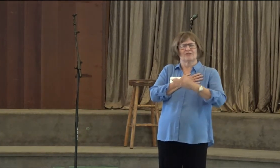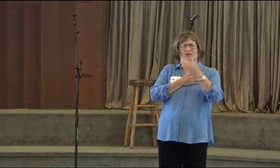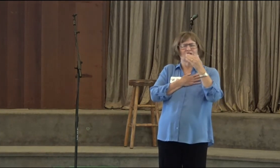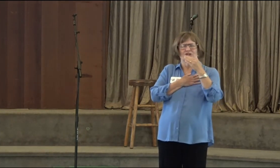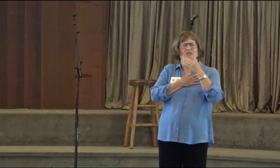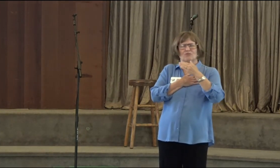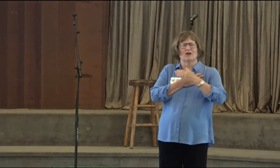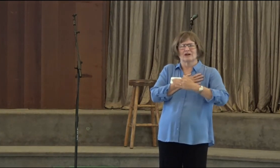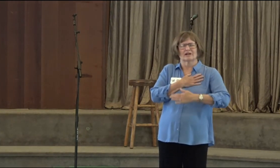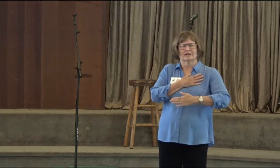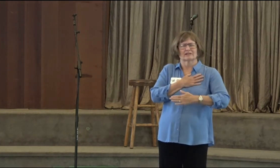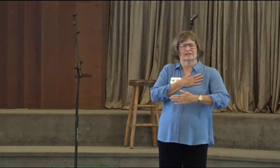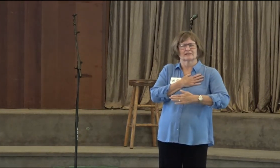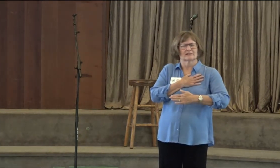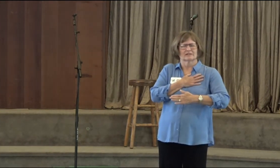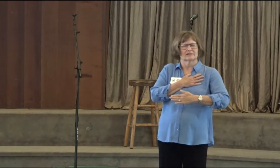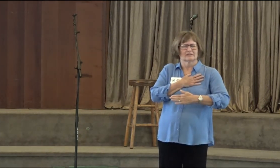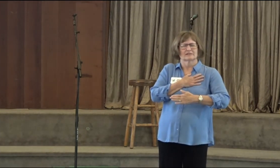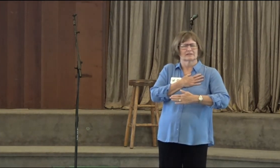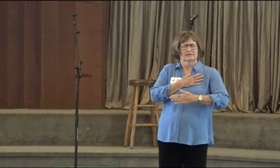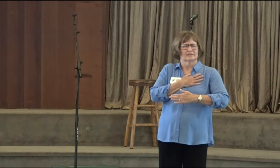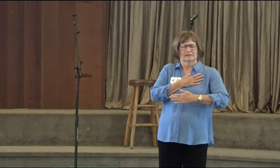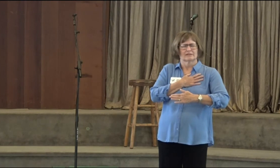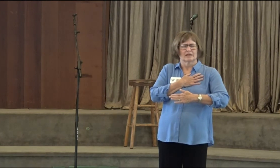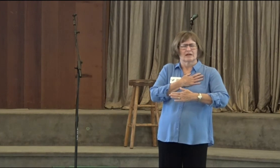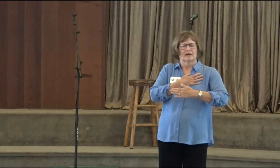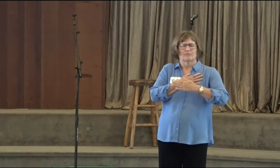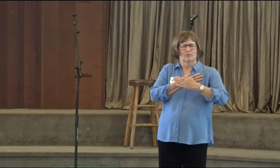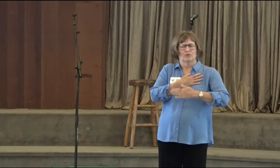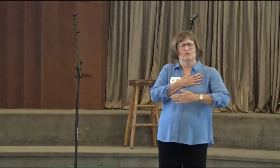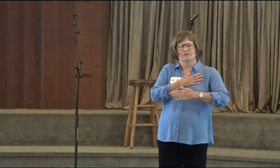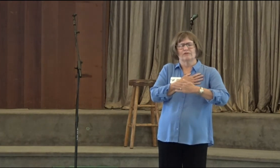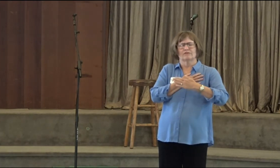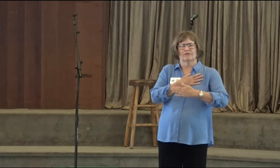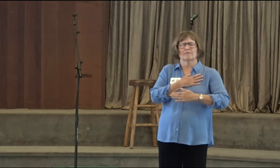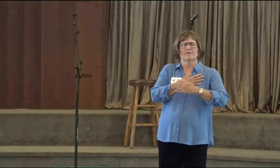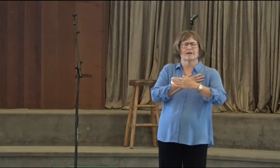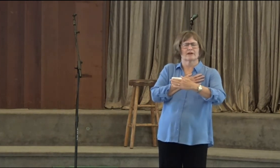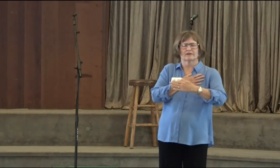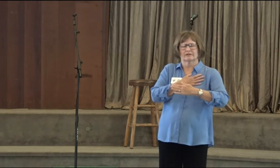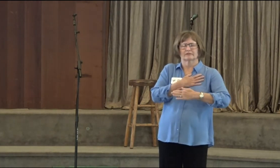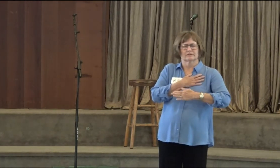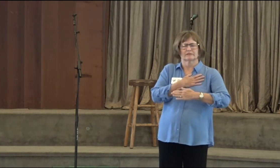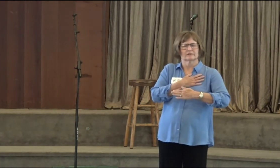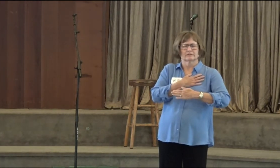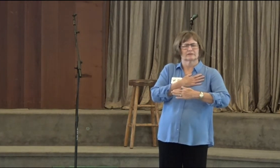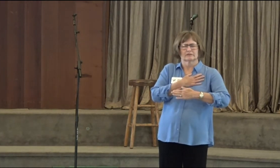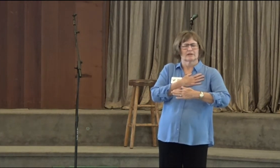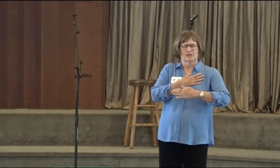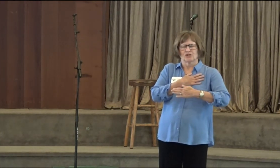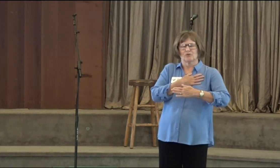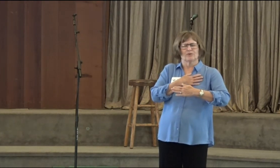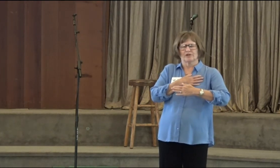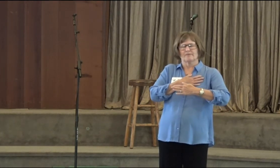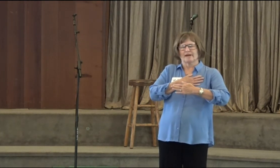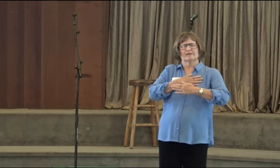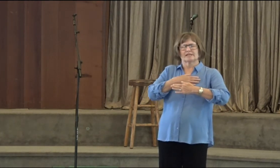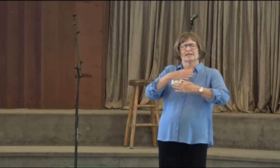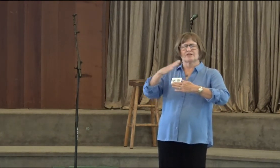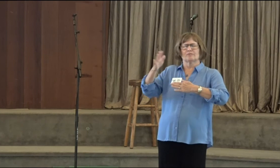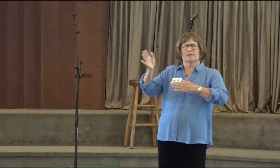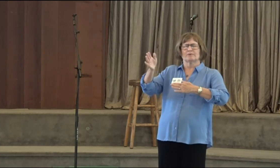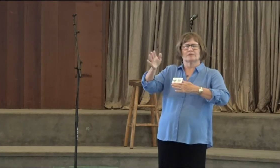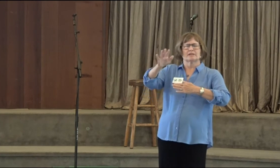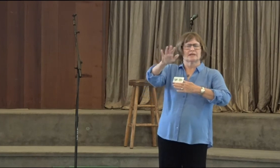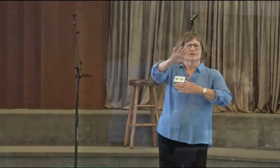Wherever you are, move from there. Don't worry about